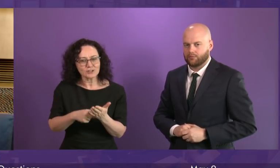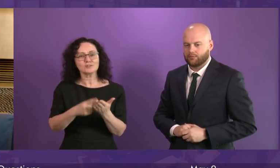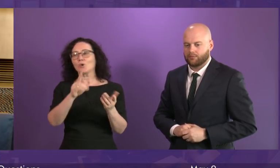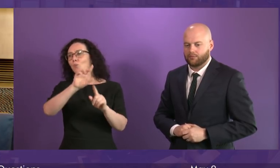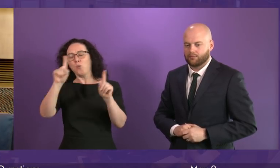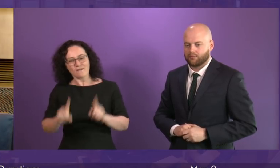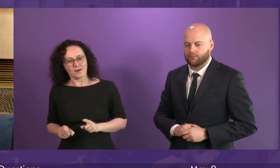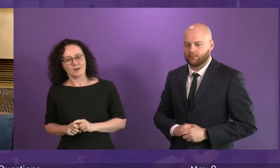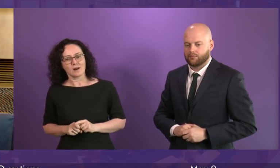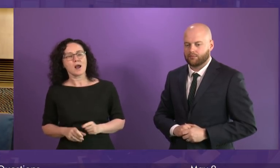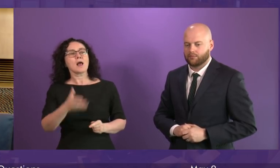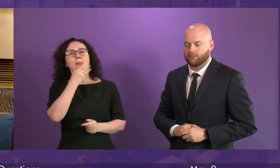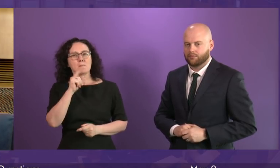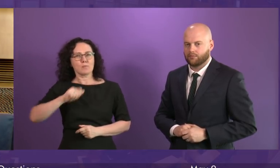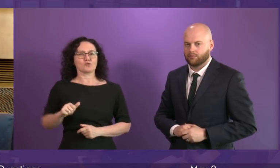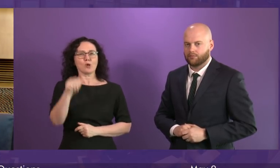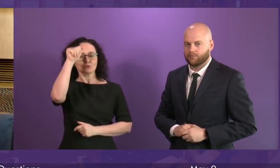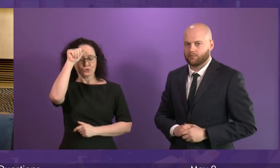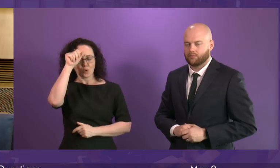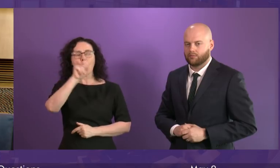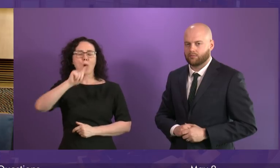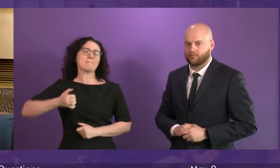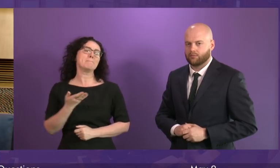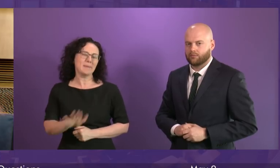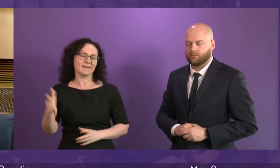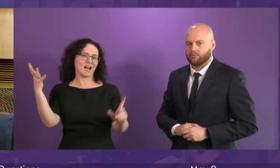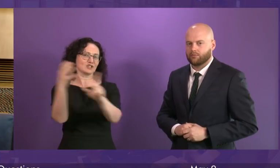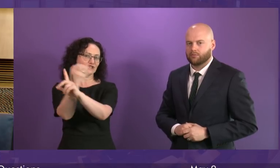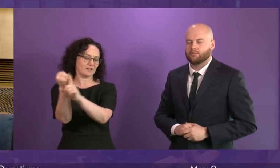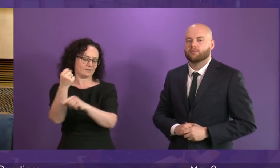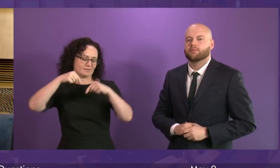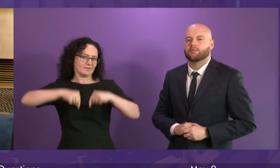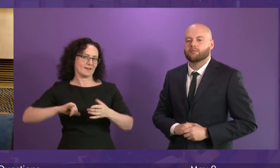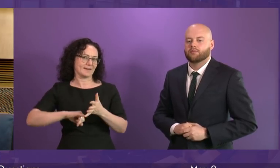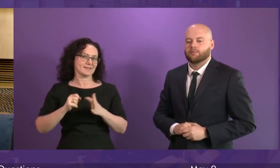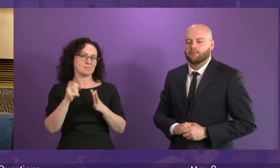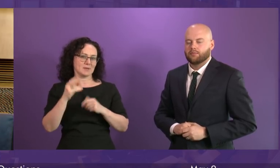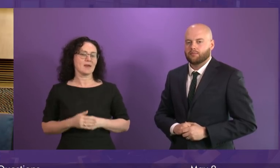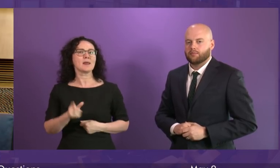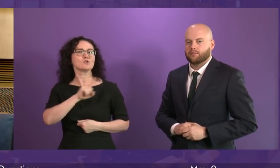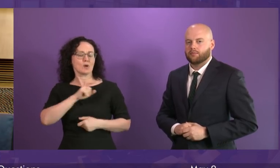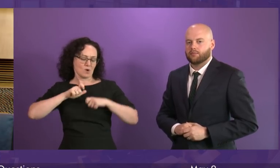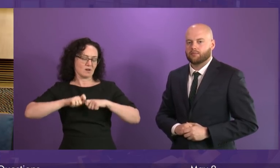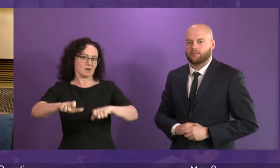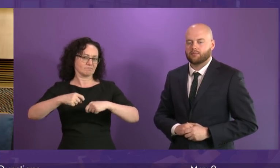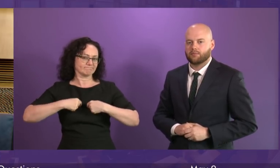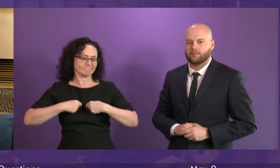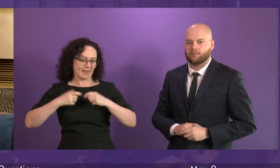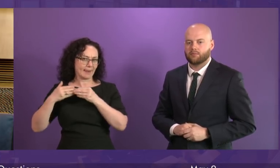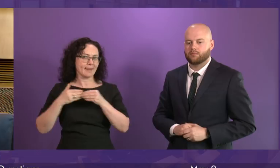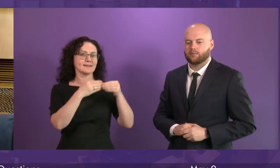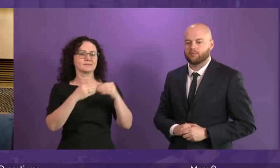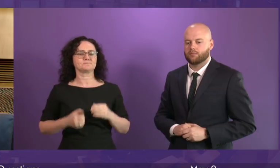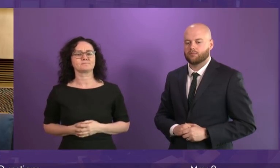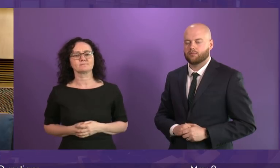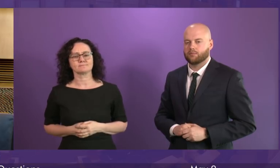Scotland know the achievements of this SNP Scottish Government which is why they want us to continue in office. And on powers